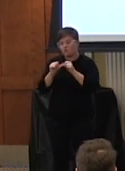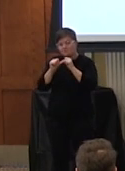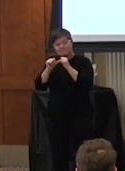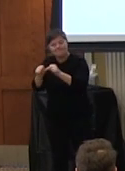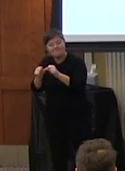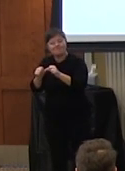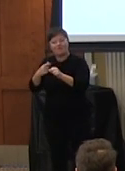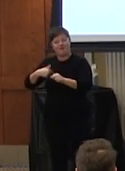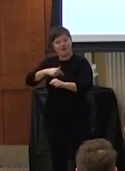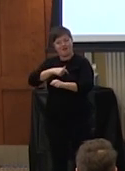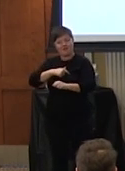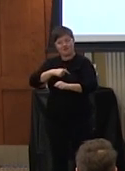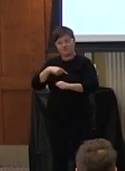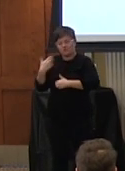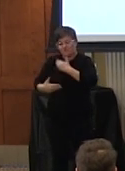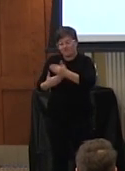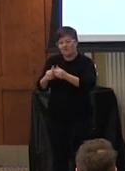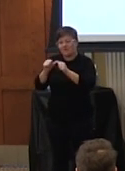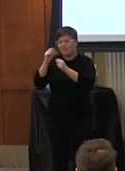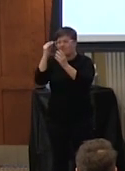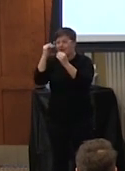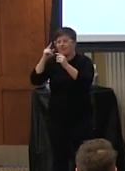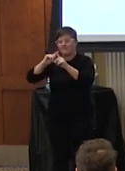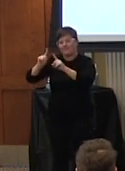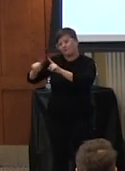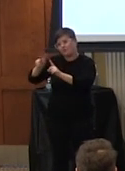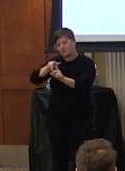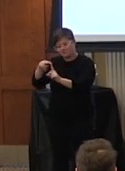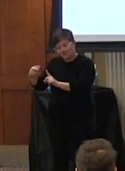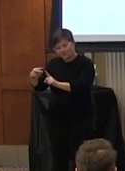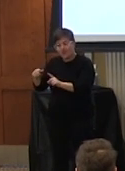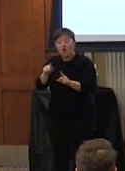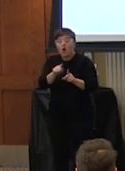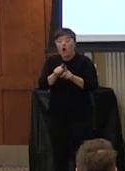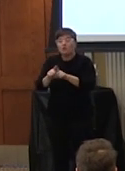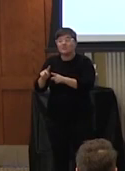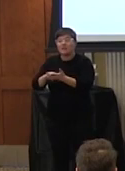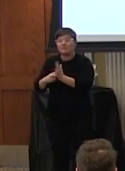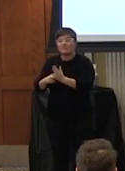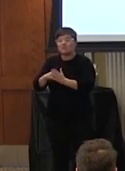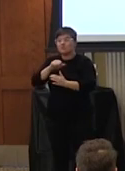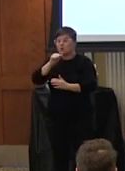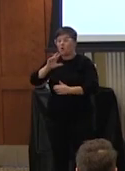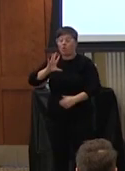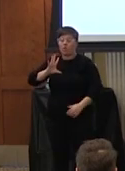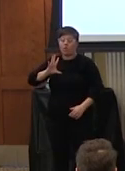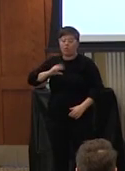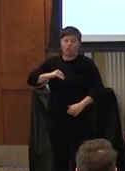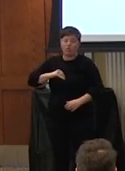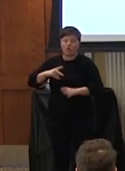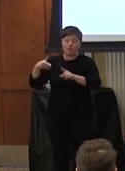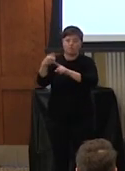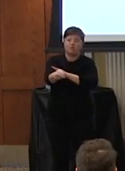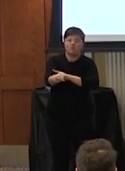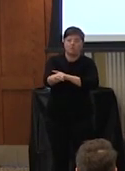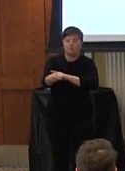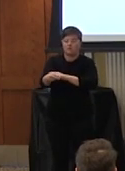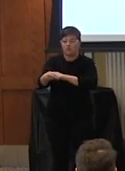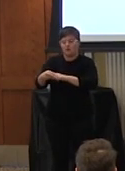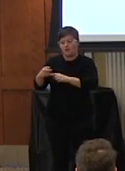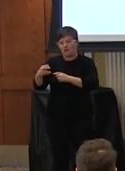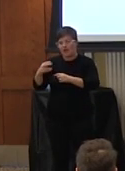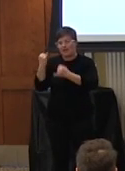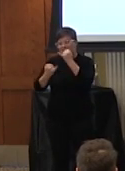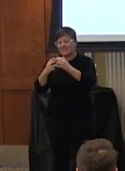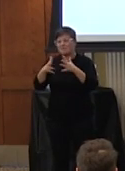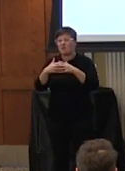support us as we kind of continue to try to think differently that also means not shutting down ideas we're pretty quick in america to be